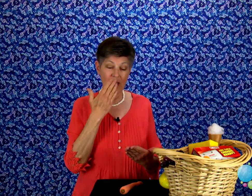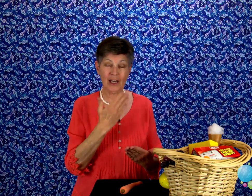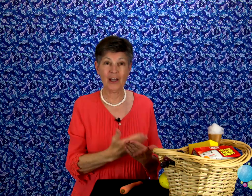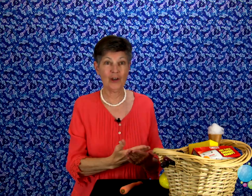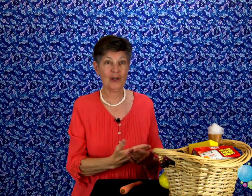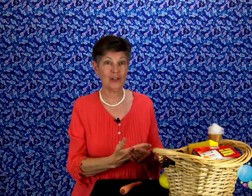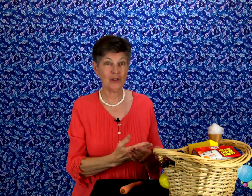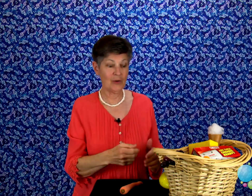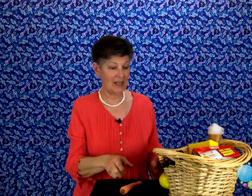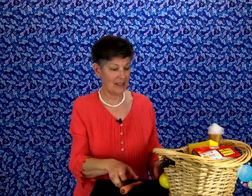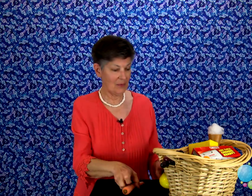really good treat.